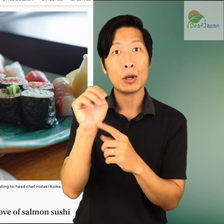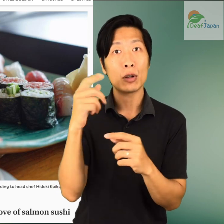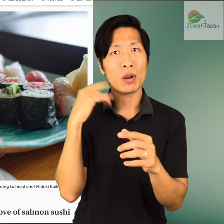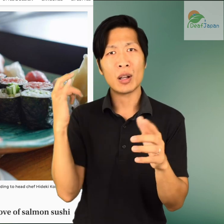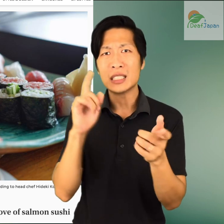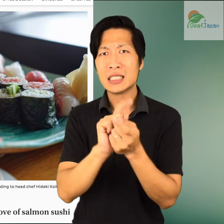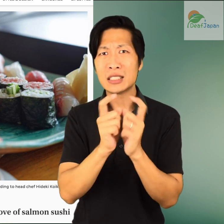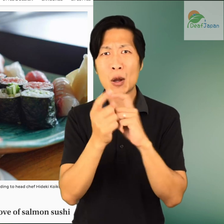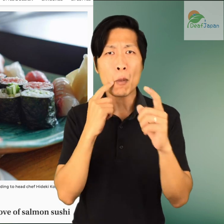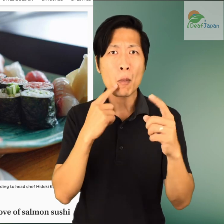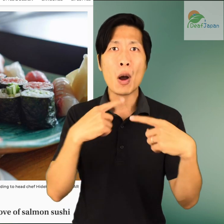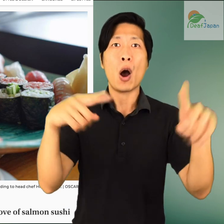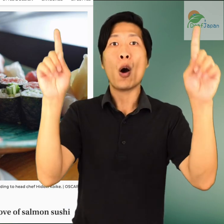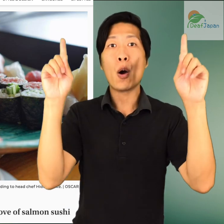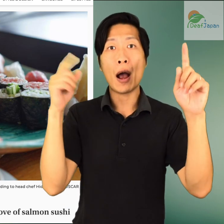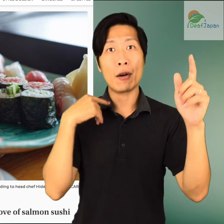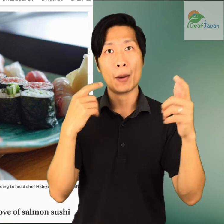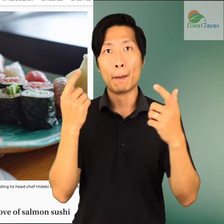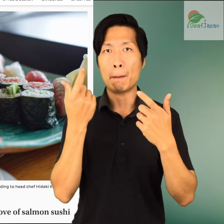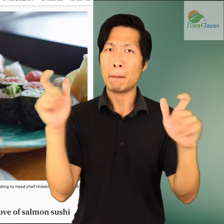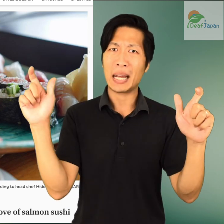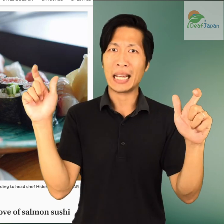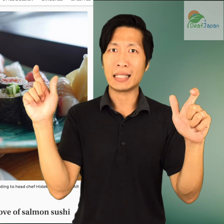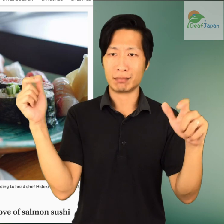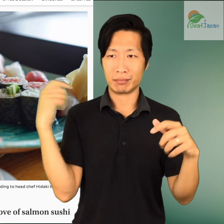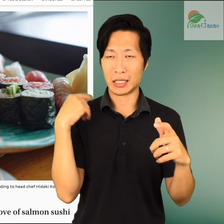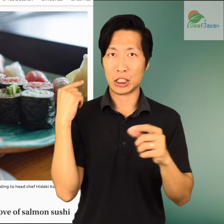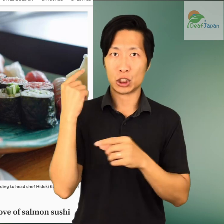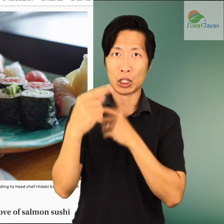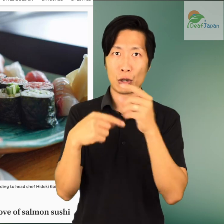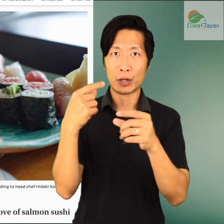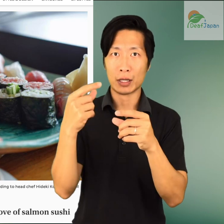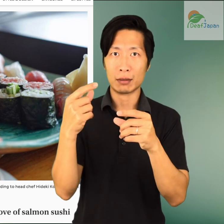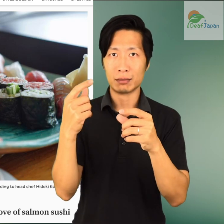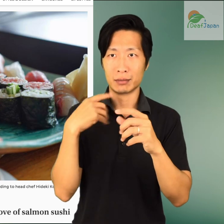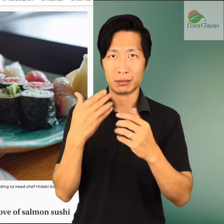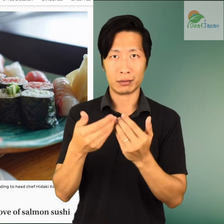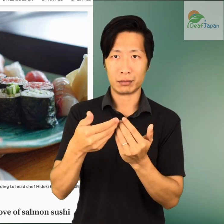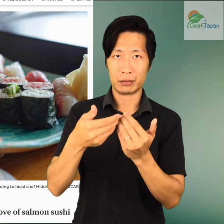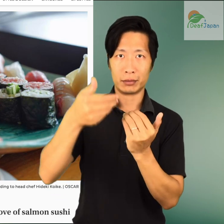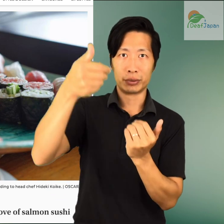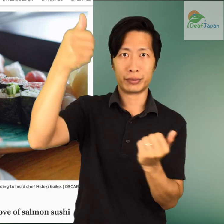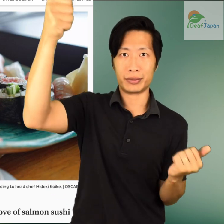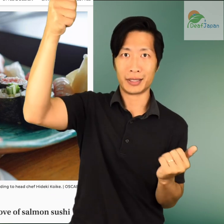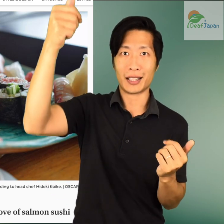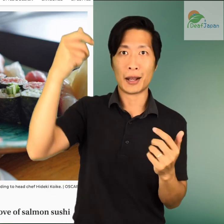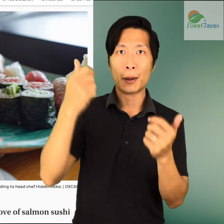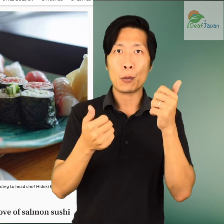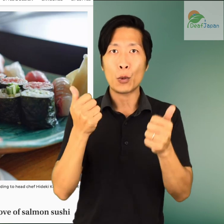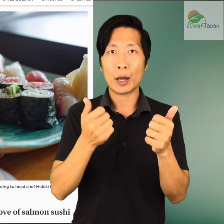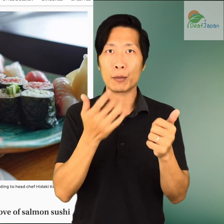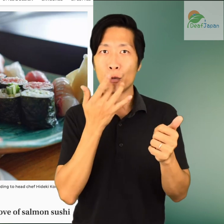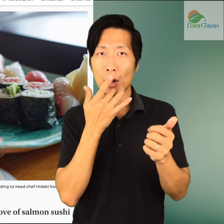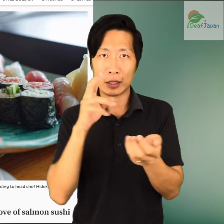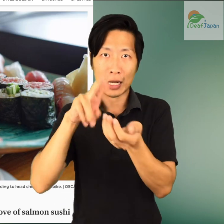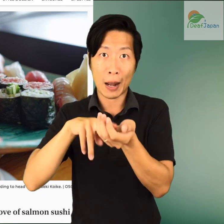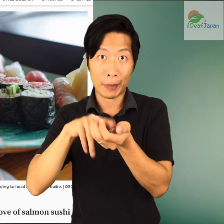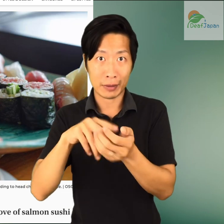success that there's a stark general generational divide when it comes to which topping is preferred.